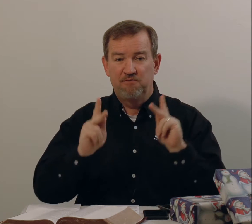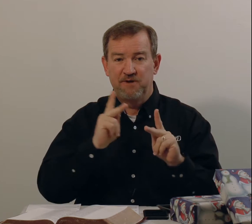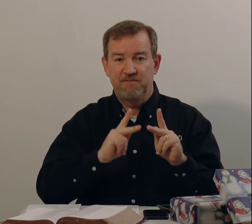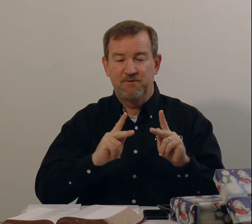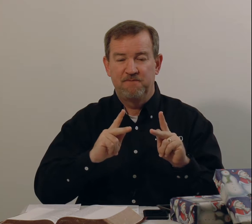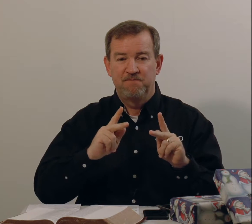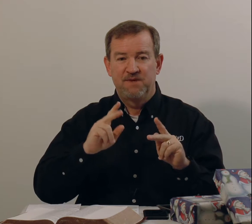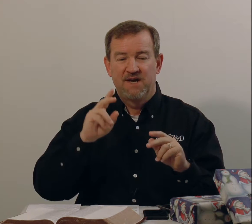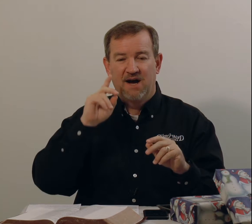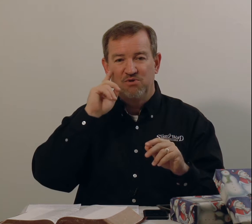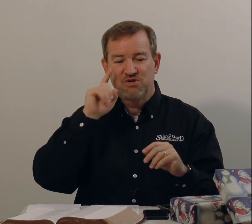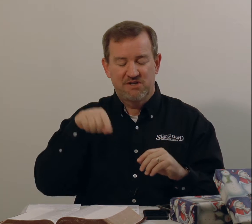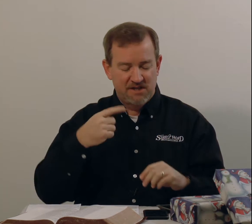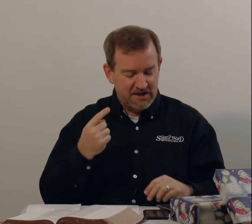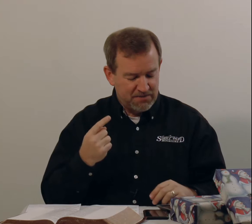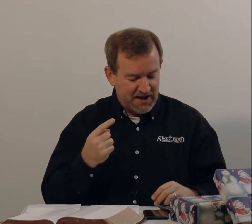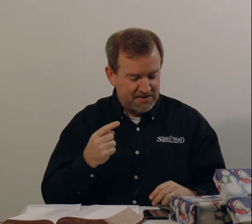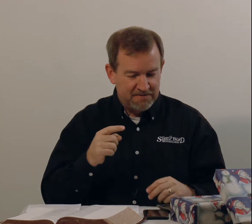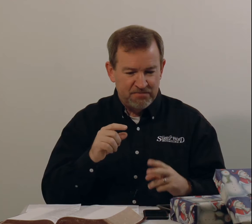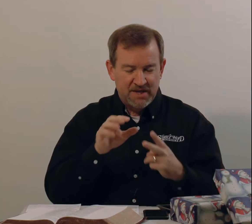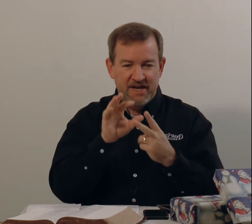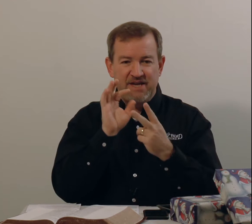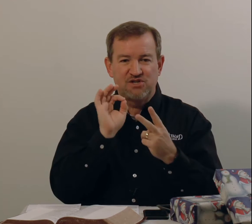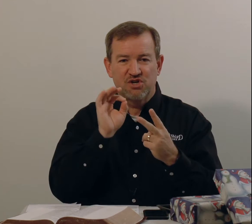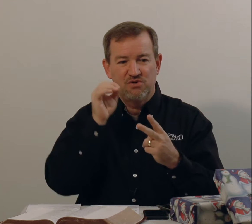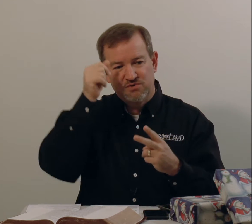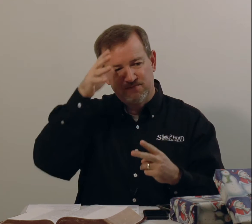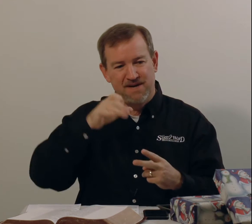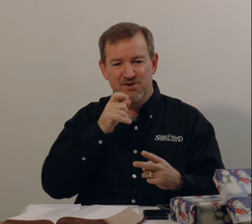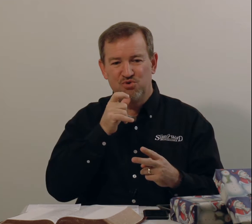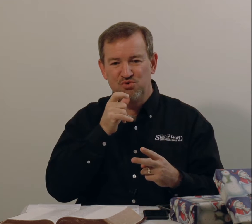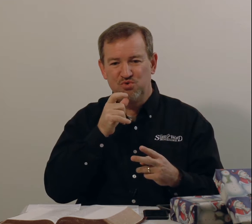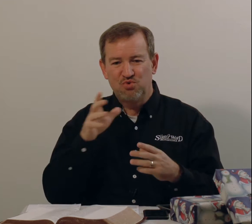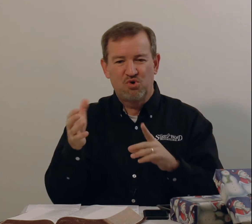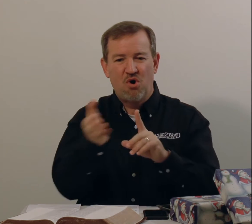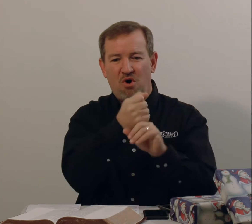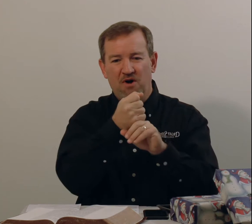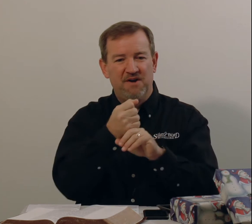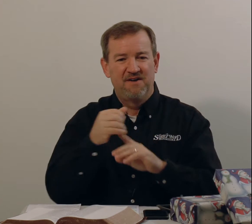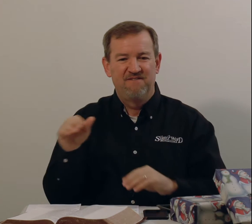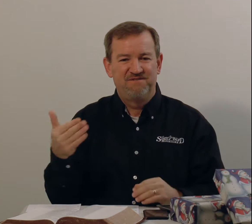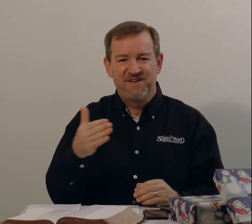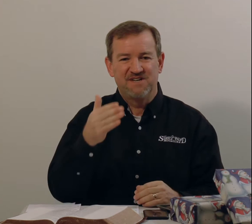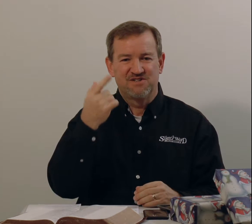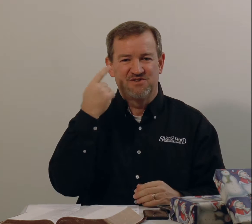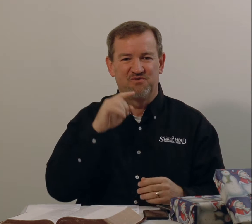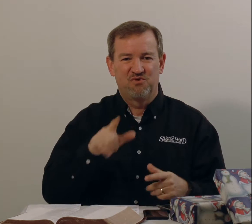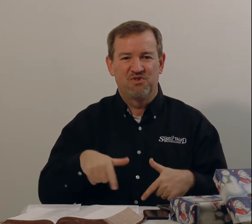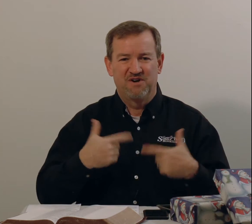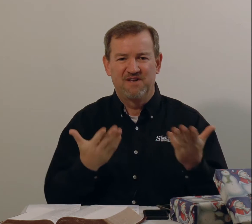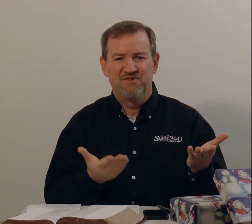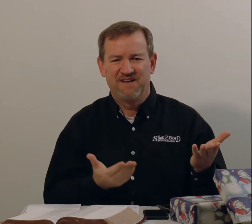people. I want you to think about, he chose men who caught fish for their living.